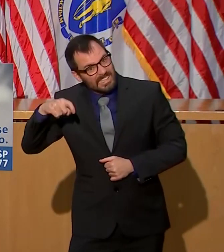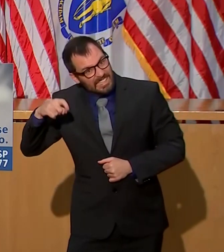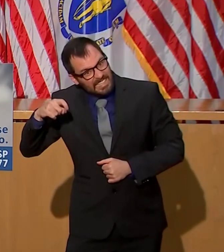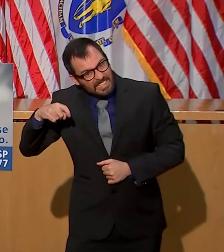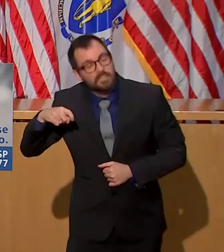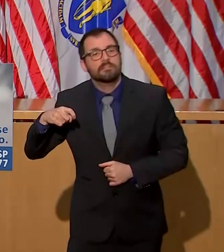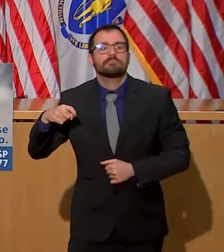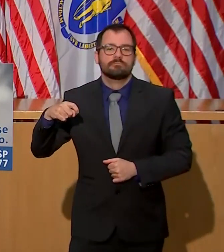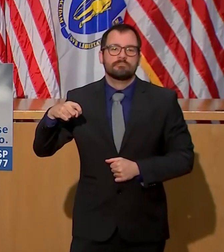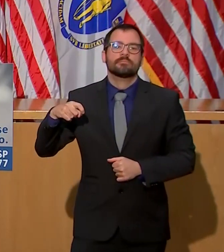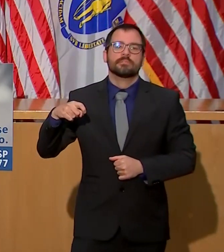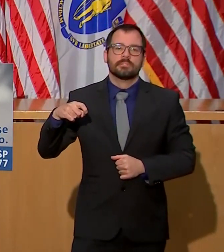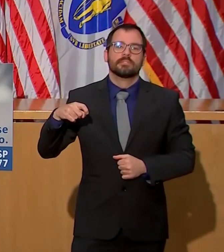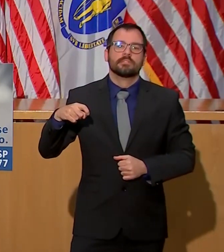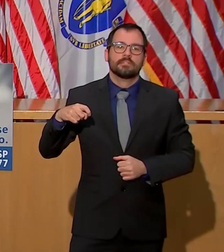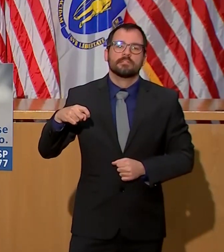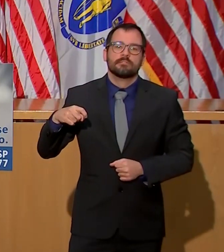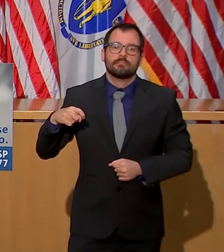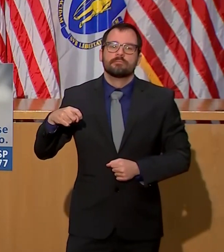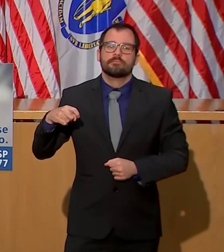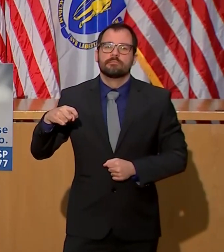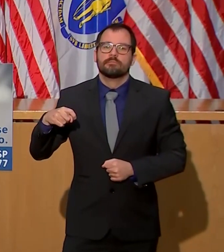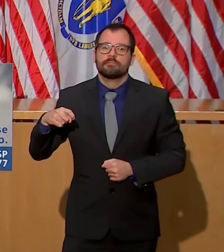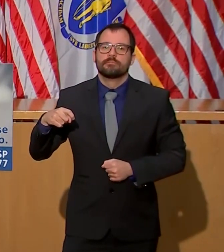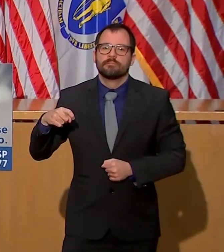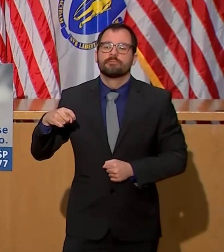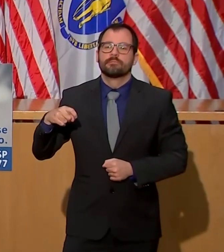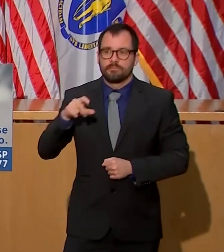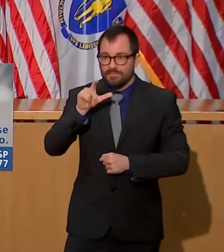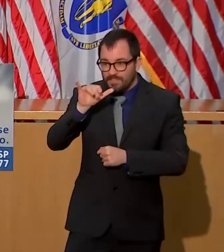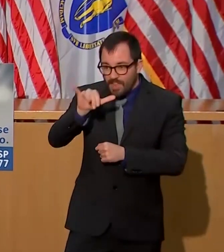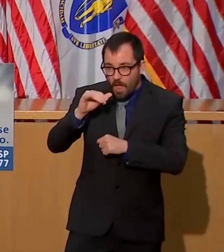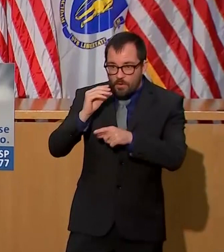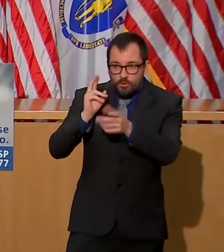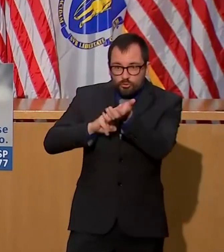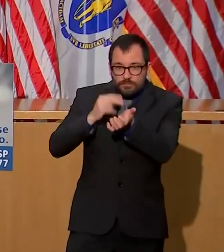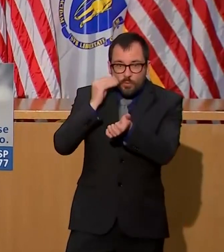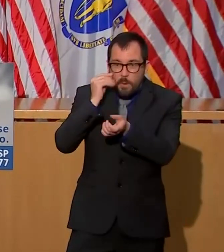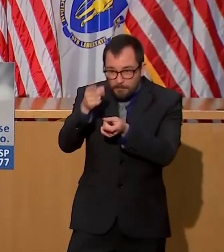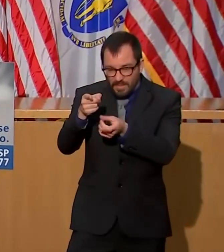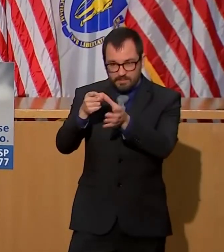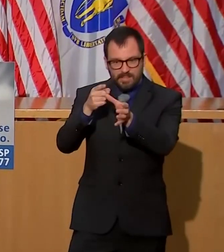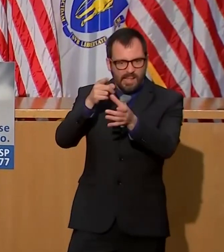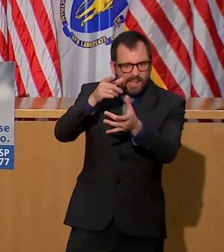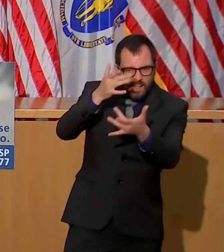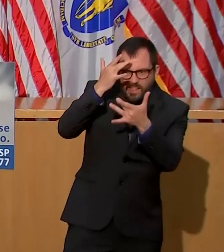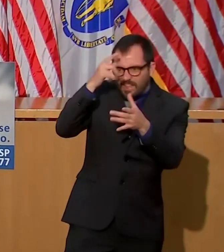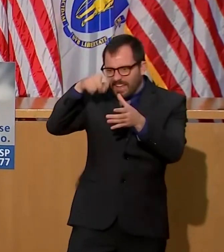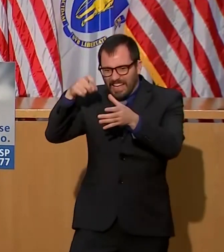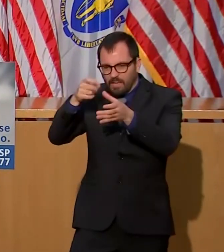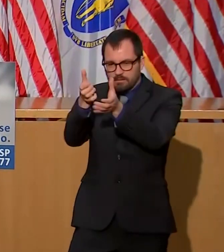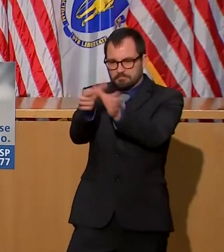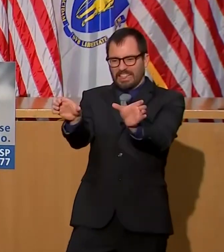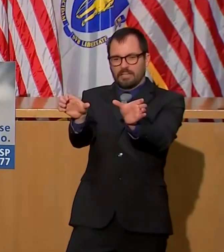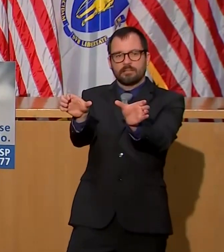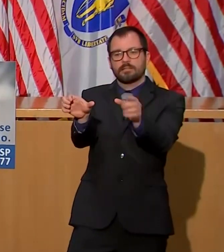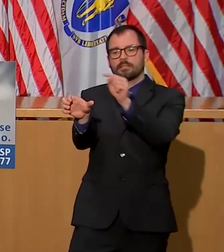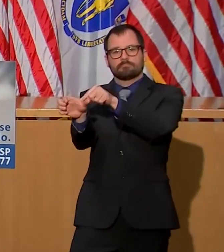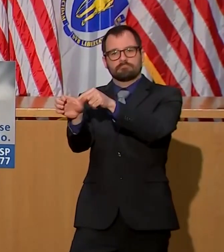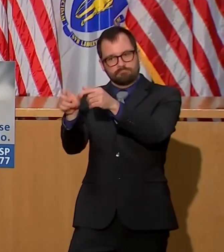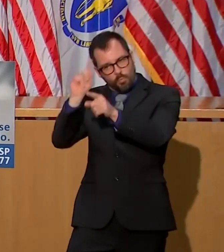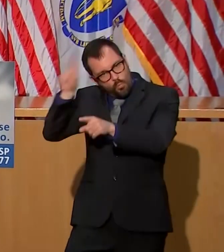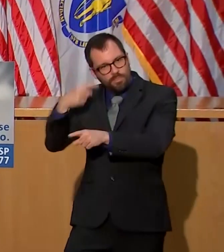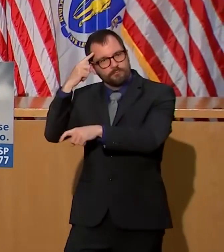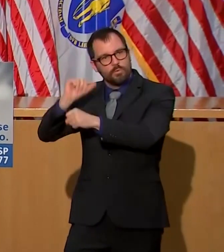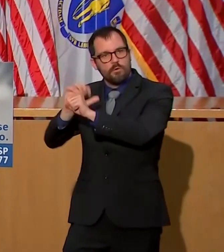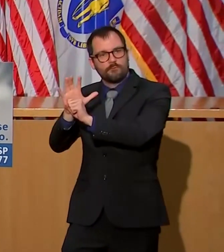support COVID-19 residents, and created dedicated COVID-19 wings within facilities. And while that